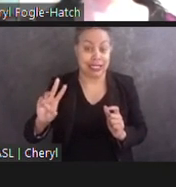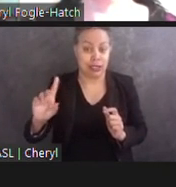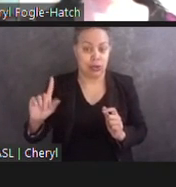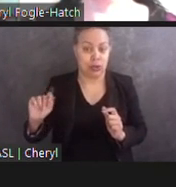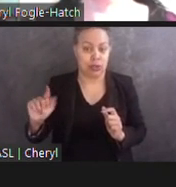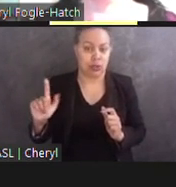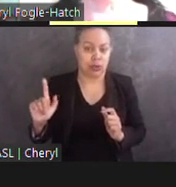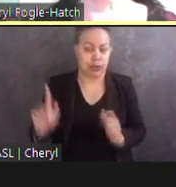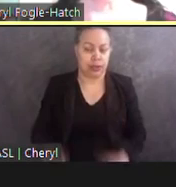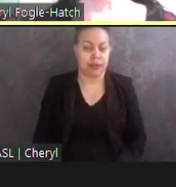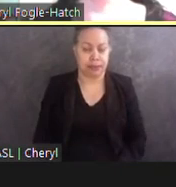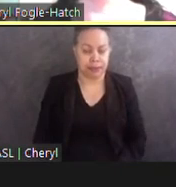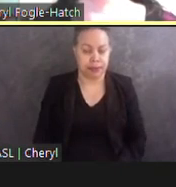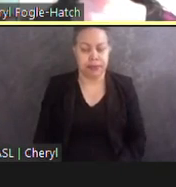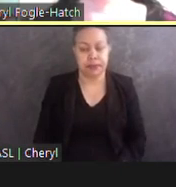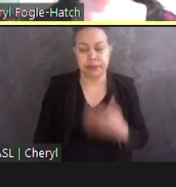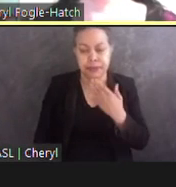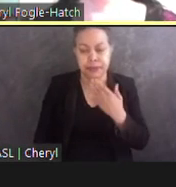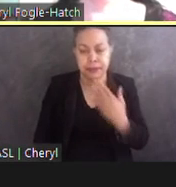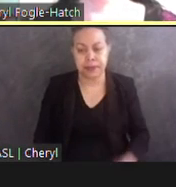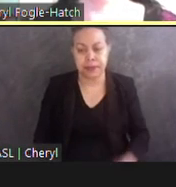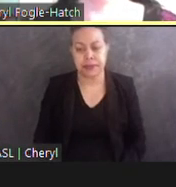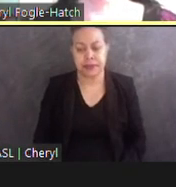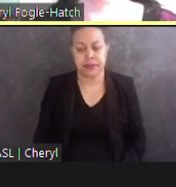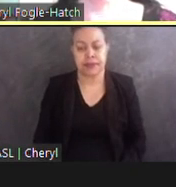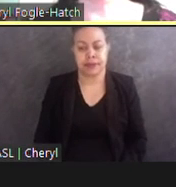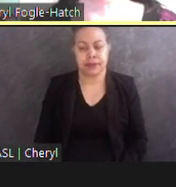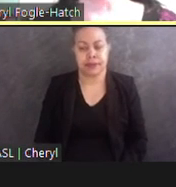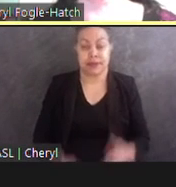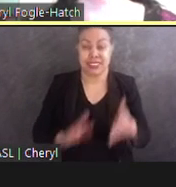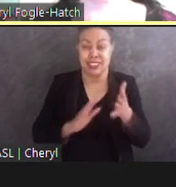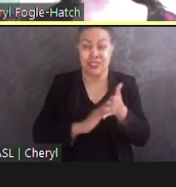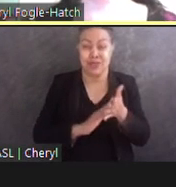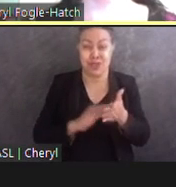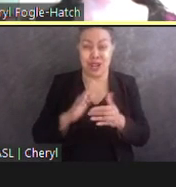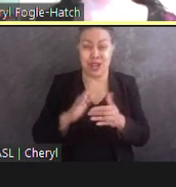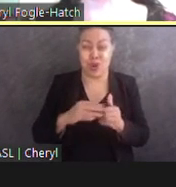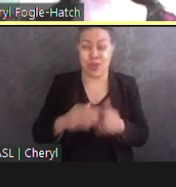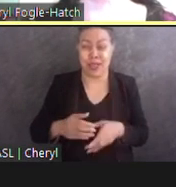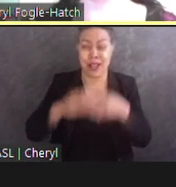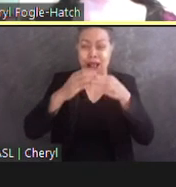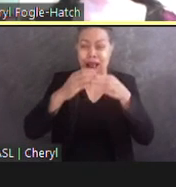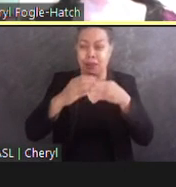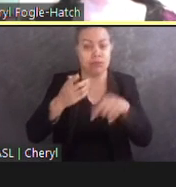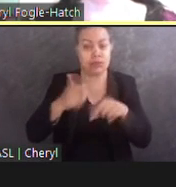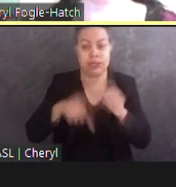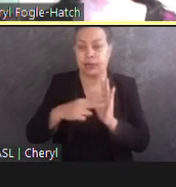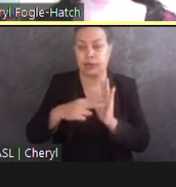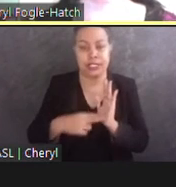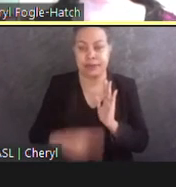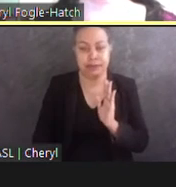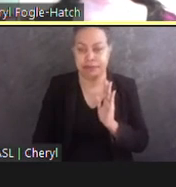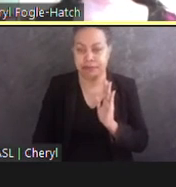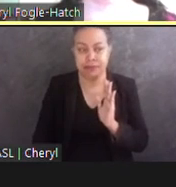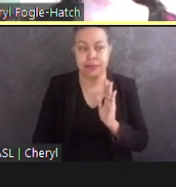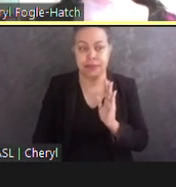The braille on the columns is completely unreadable because the dots are indented.